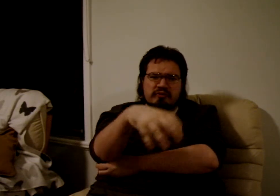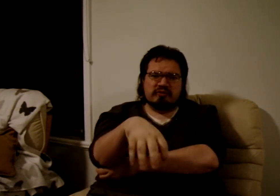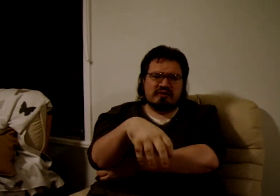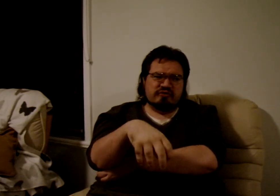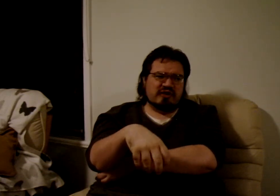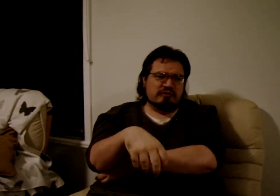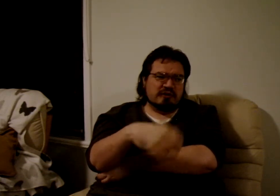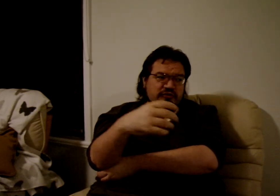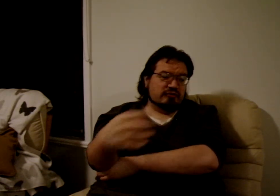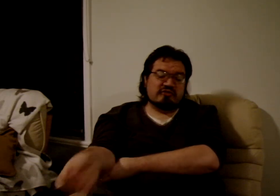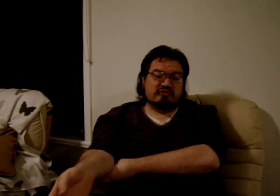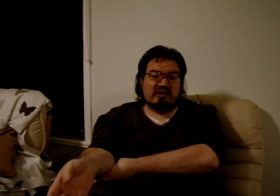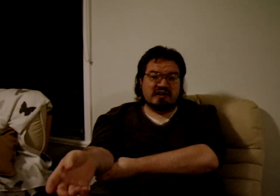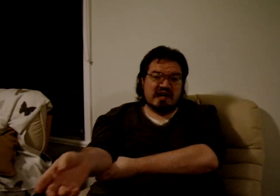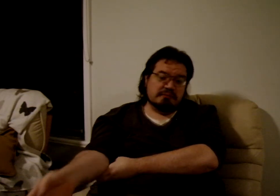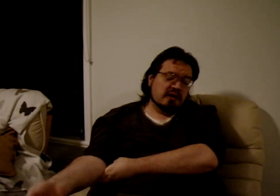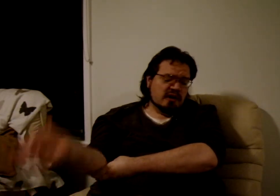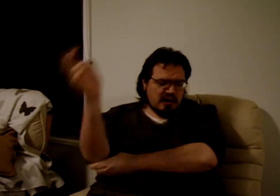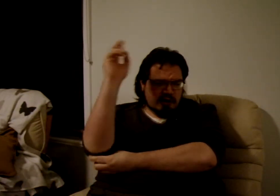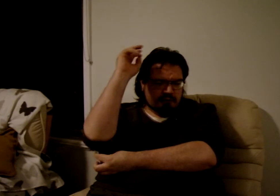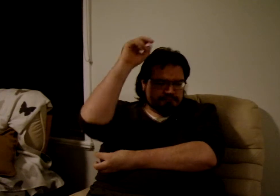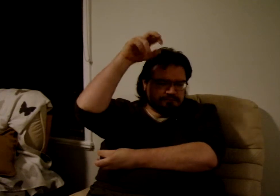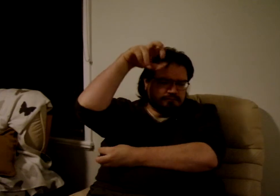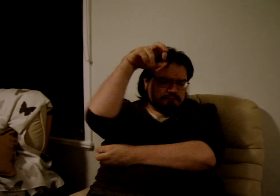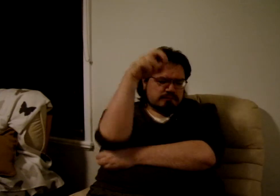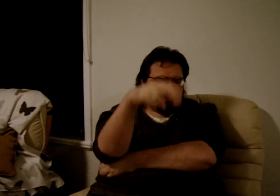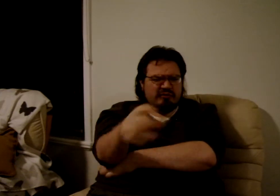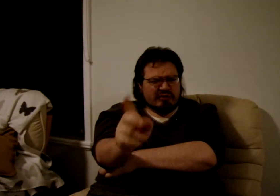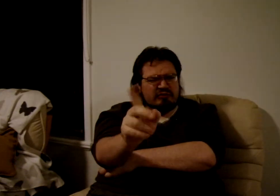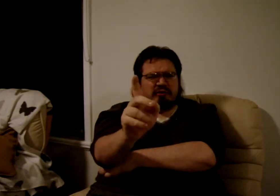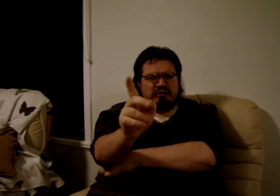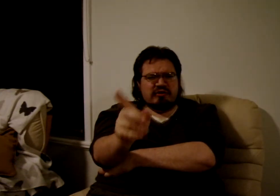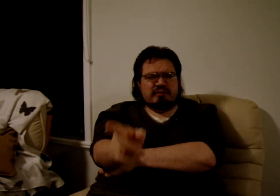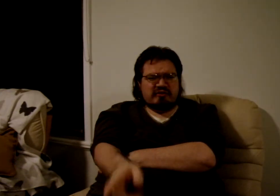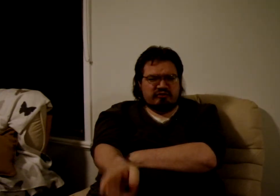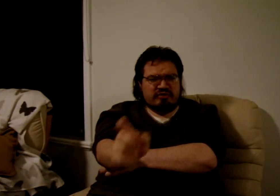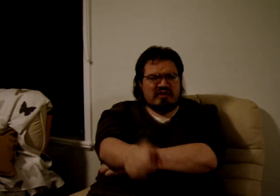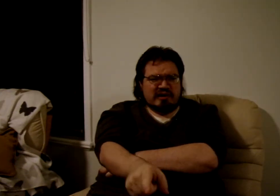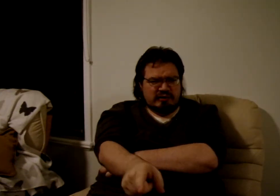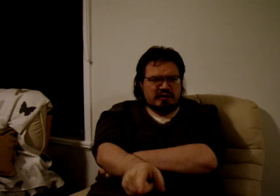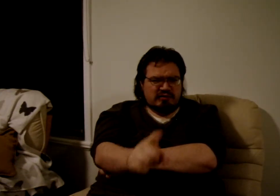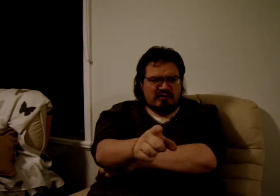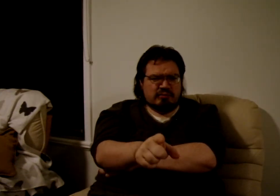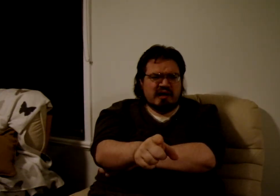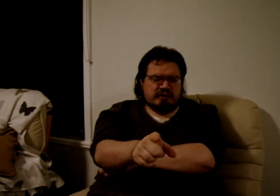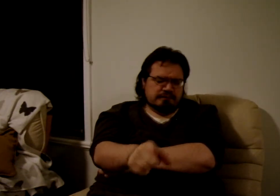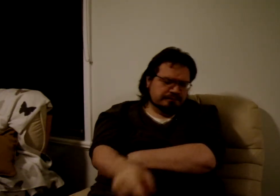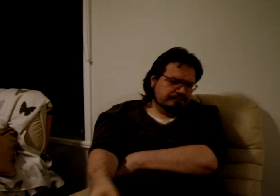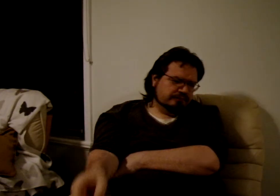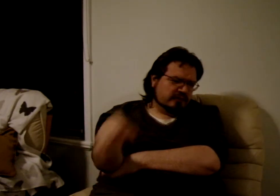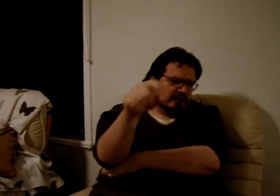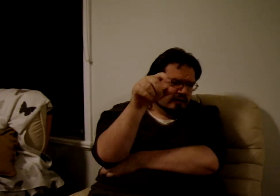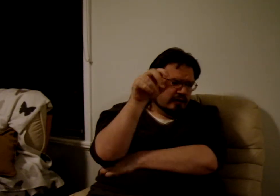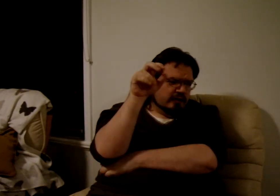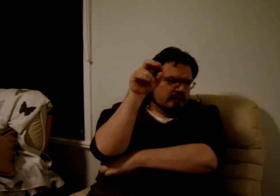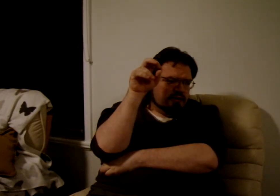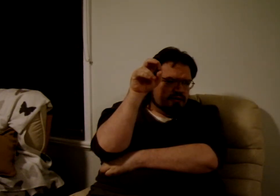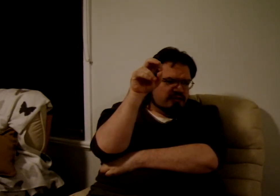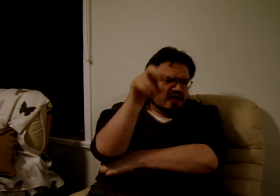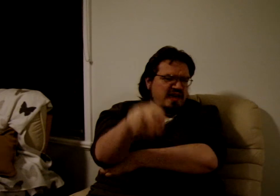these sets because it was such a fun game. Very similar to Terry Pratchett's Thud, if you've ever played it. The